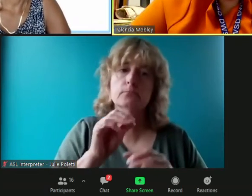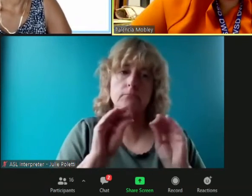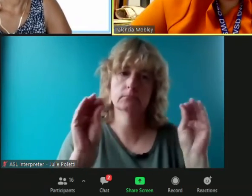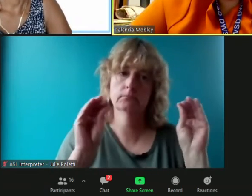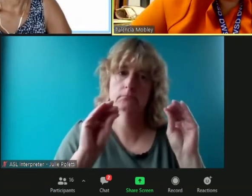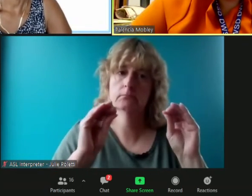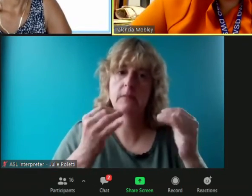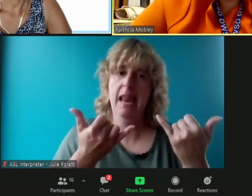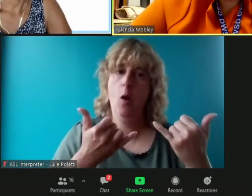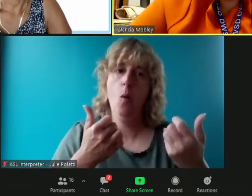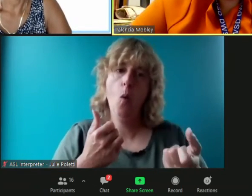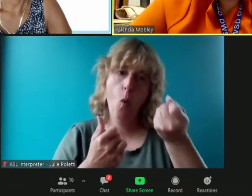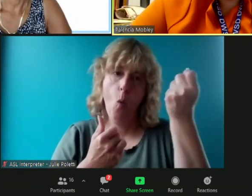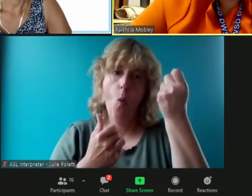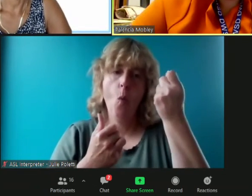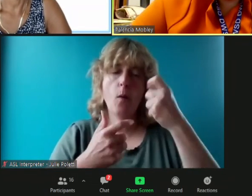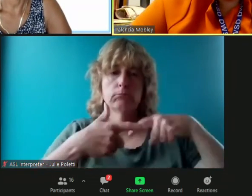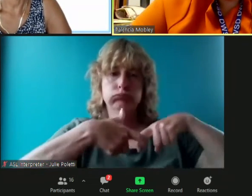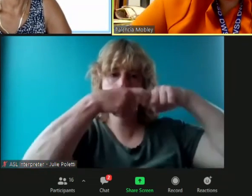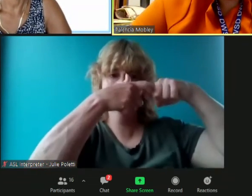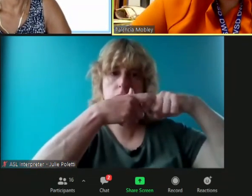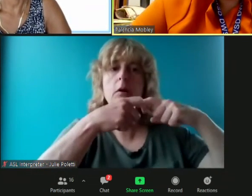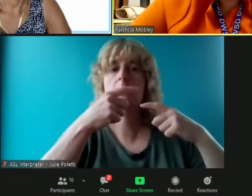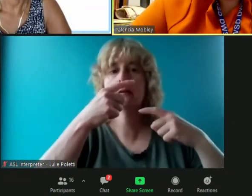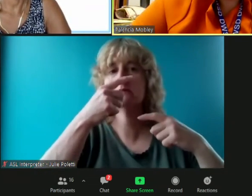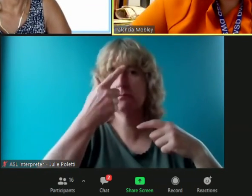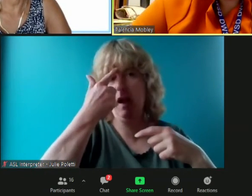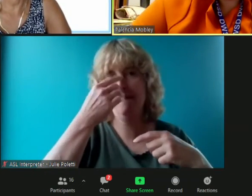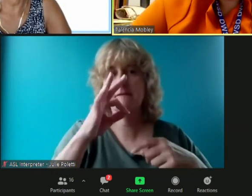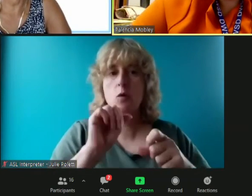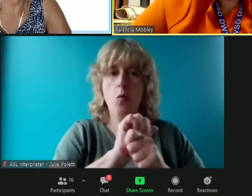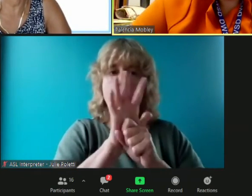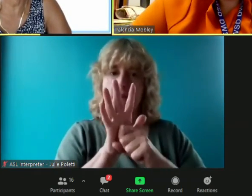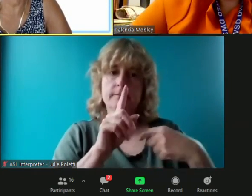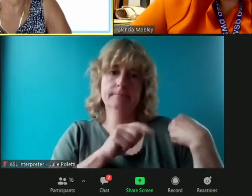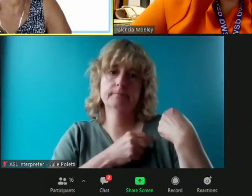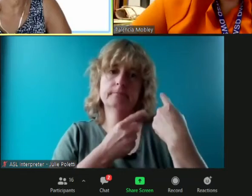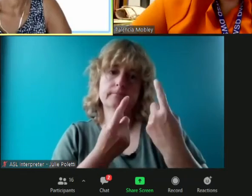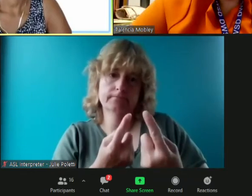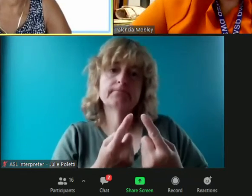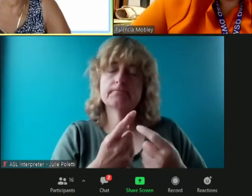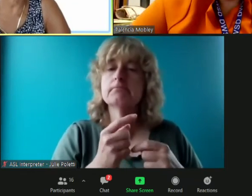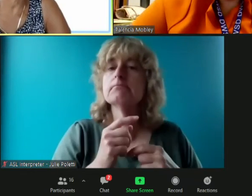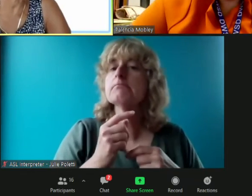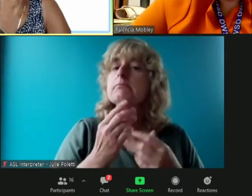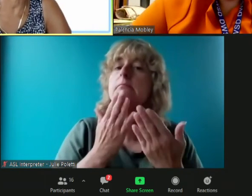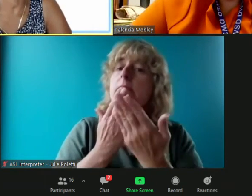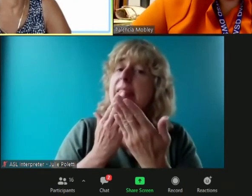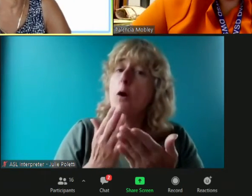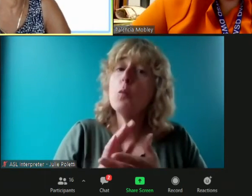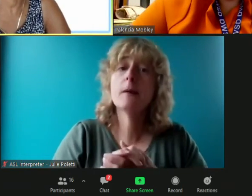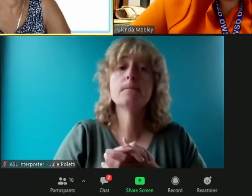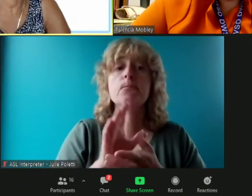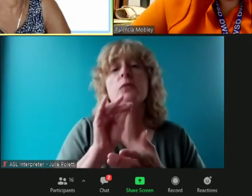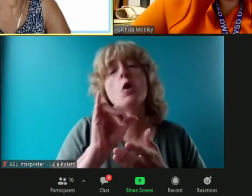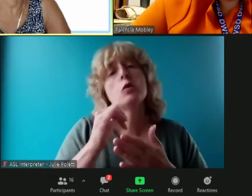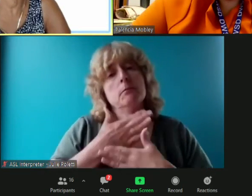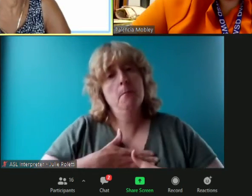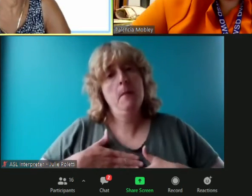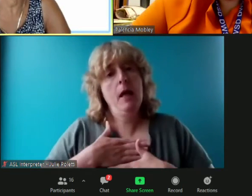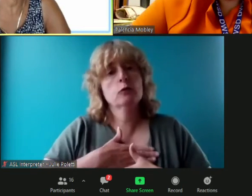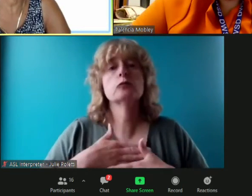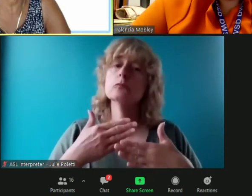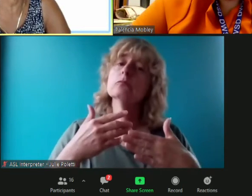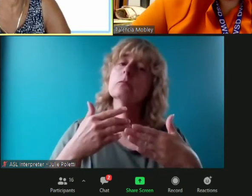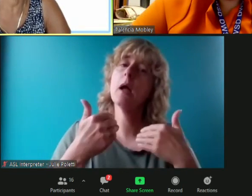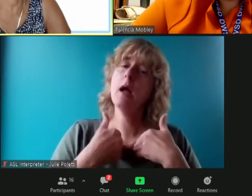know in light of what happened with respect to covet 19. okay good thank you and it was also a pleasure to have um